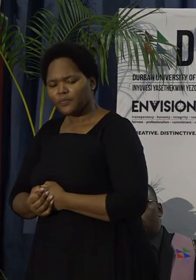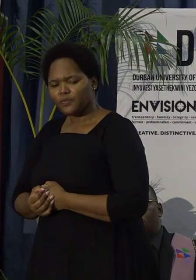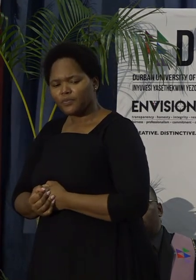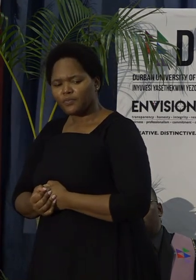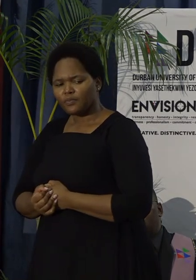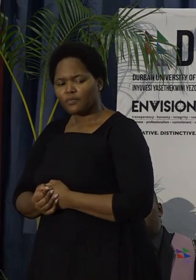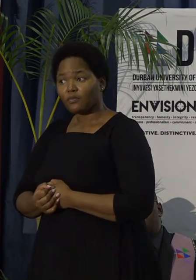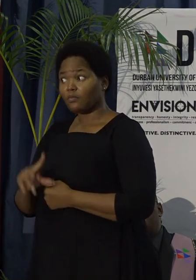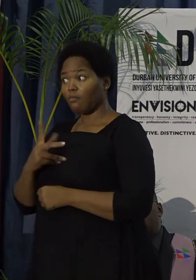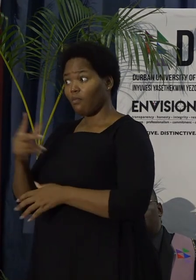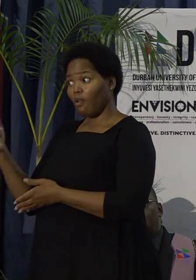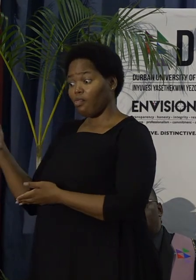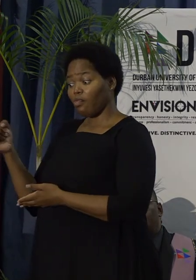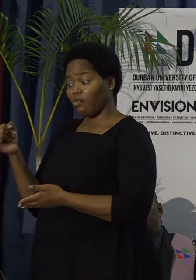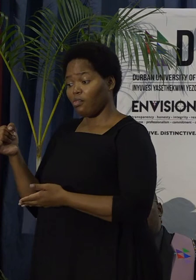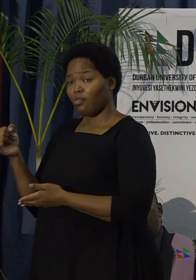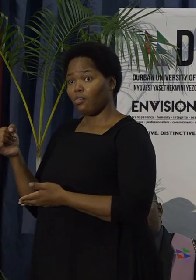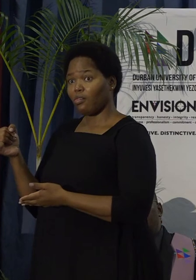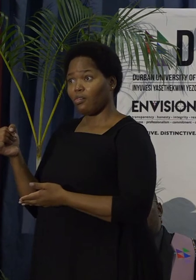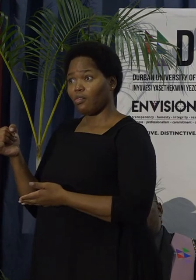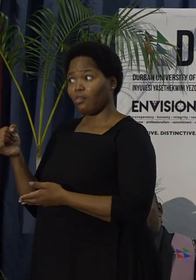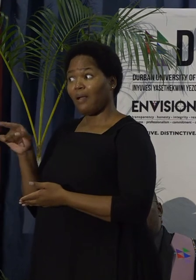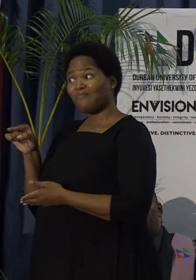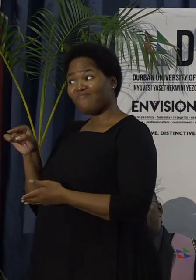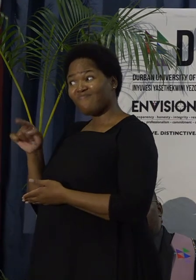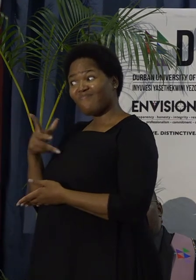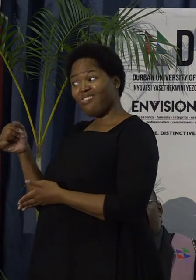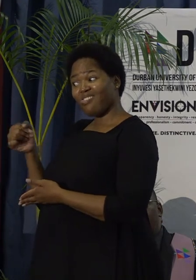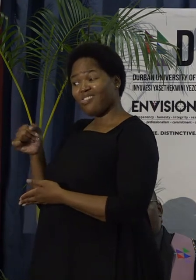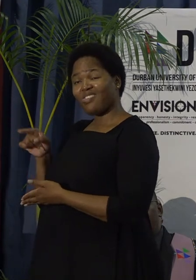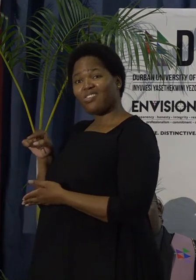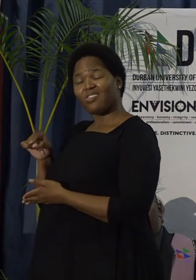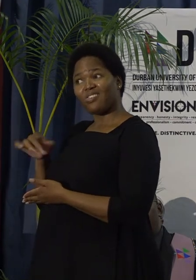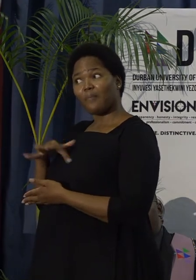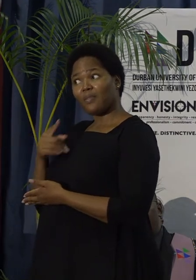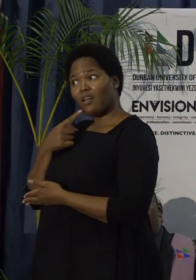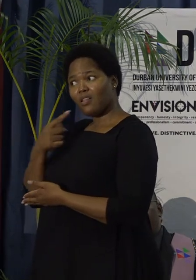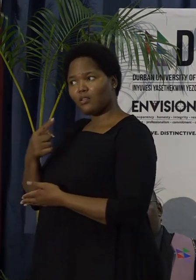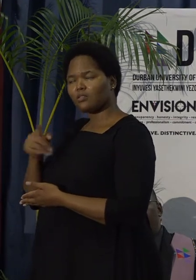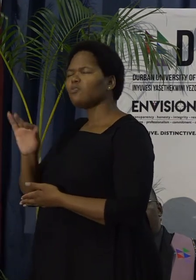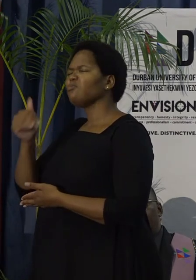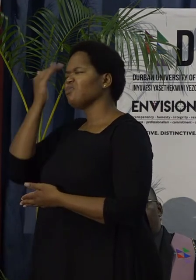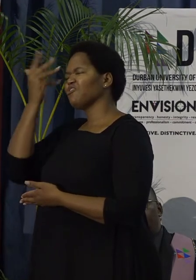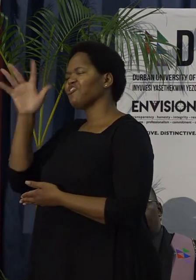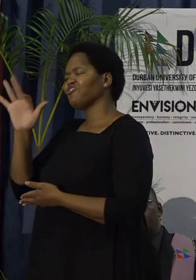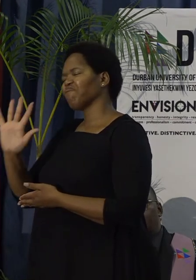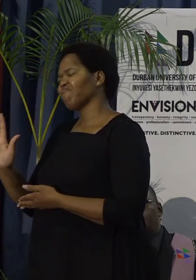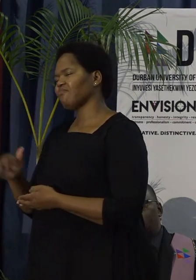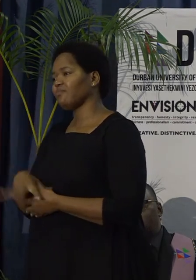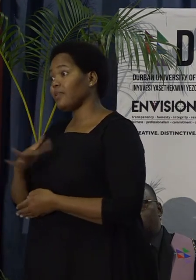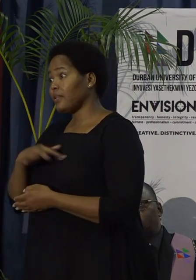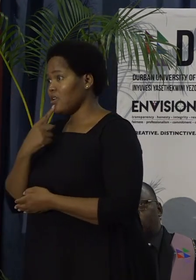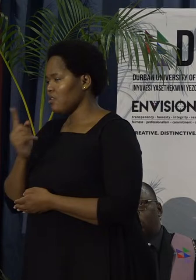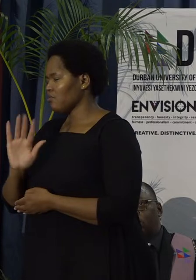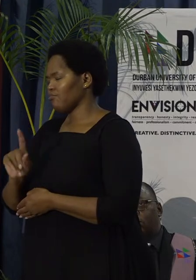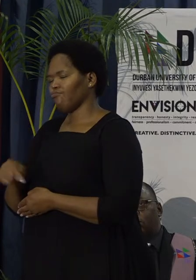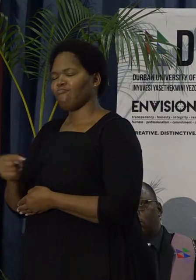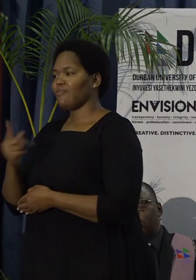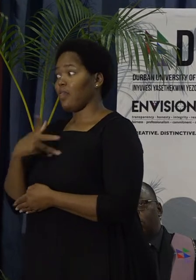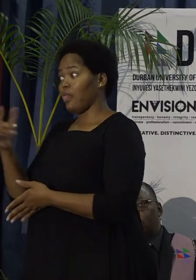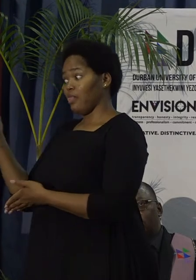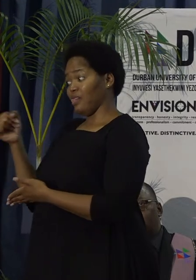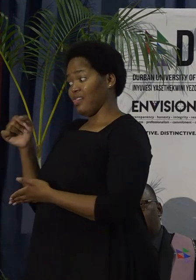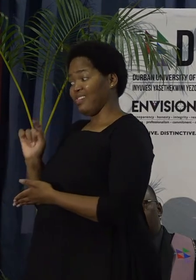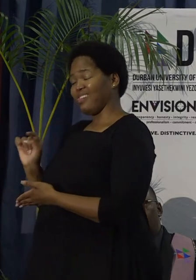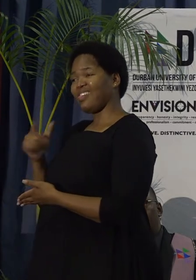The funds, I'm not going to mention because you know this country. I'm not going to mention what funds